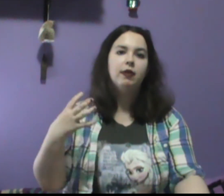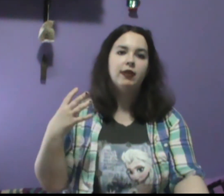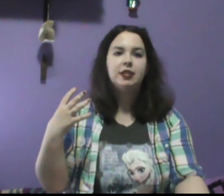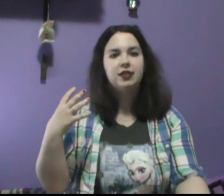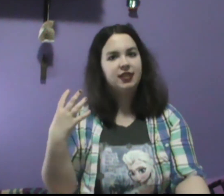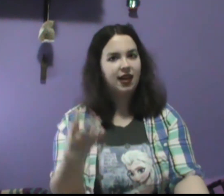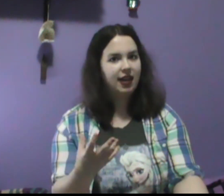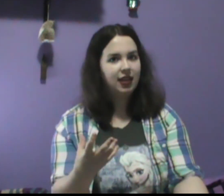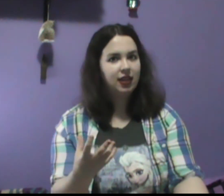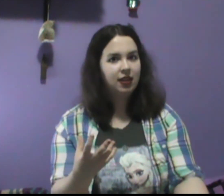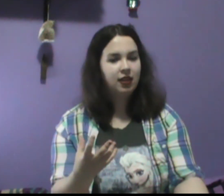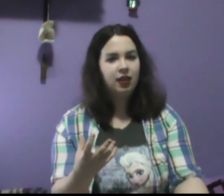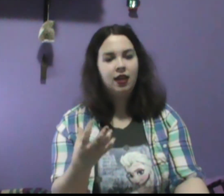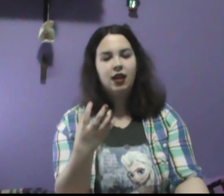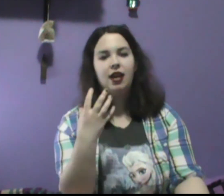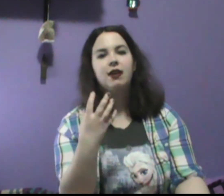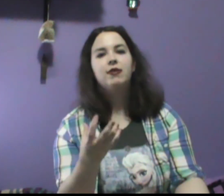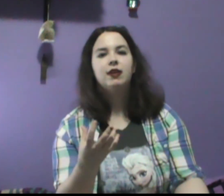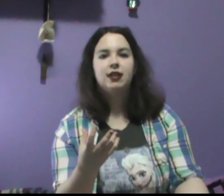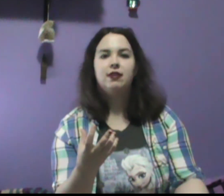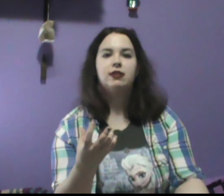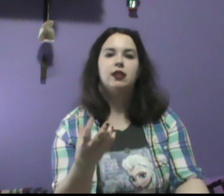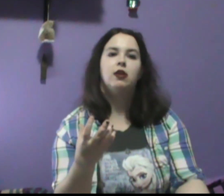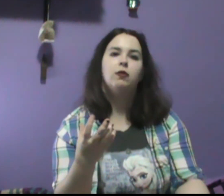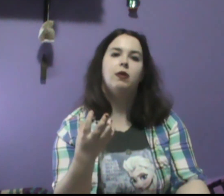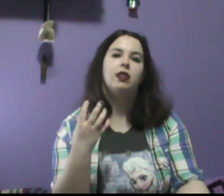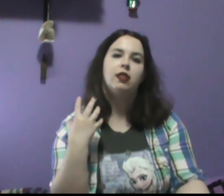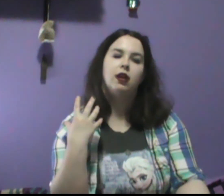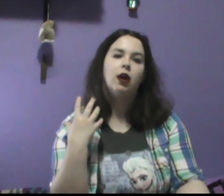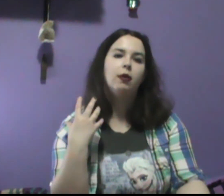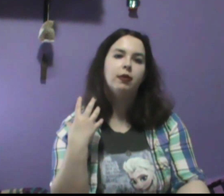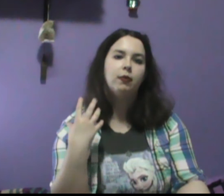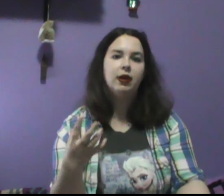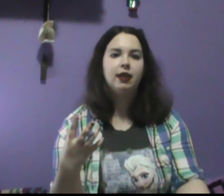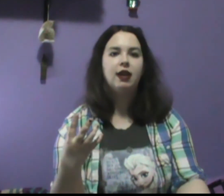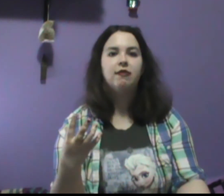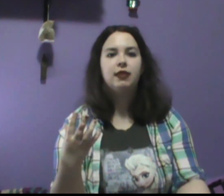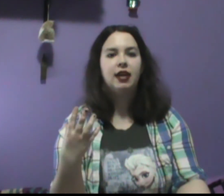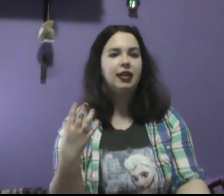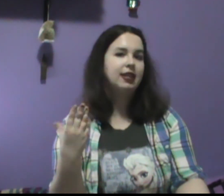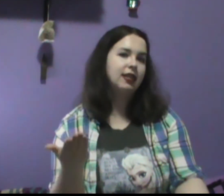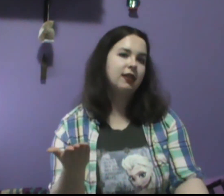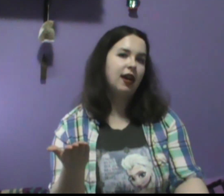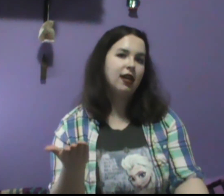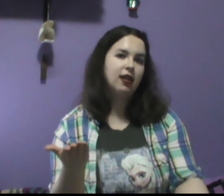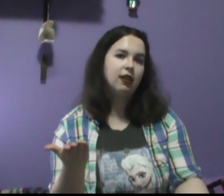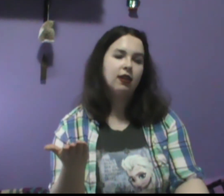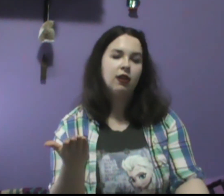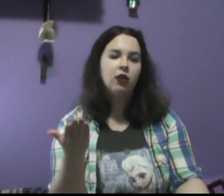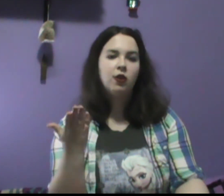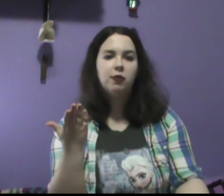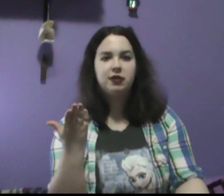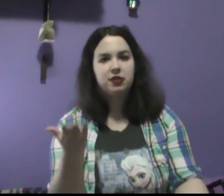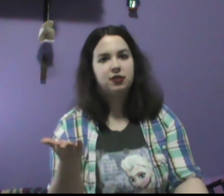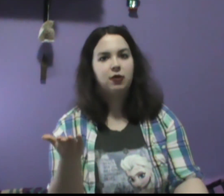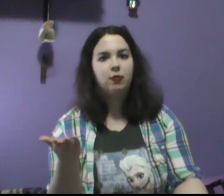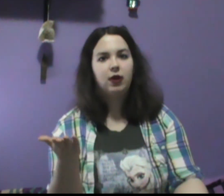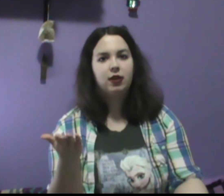eventually dying. And I'm very curious to know with, um, the one life that he didn't die in, which is the one